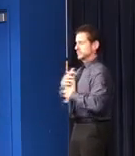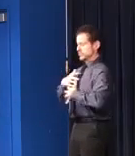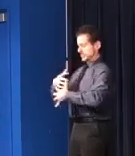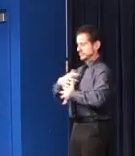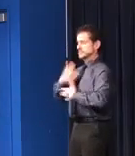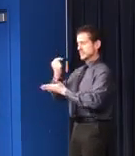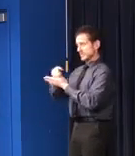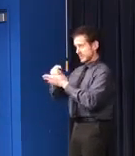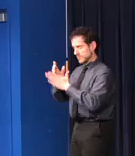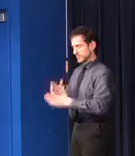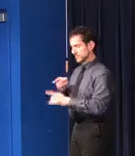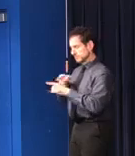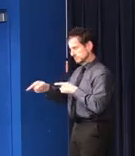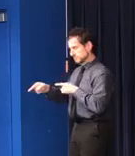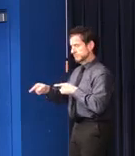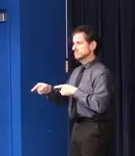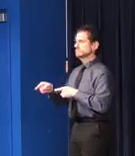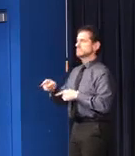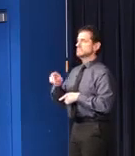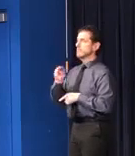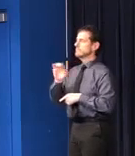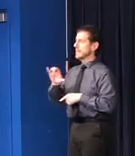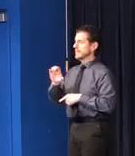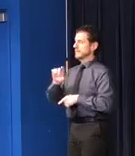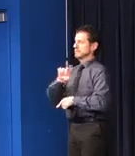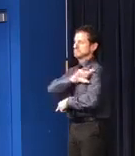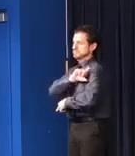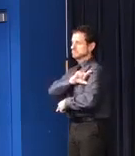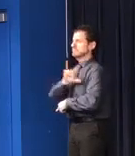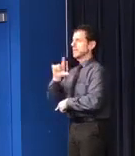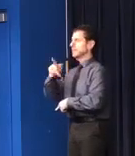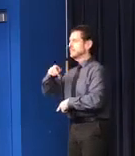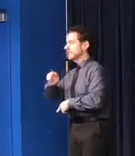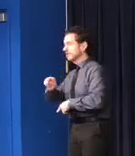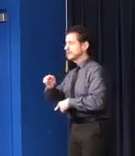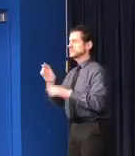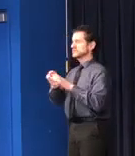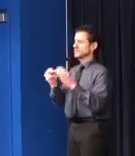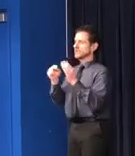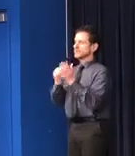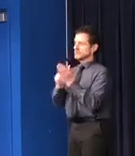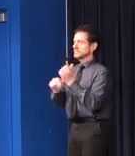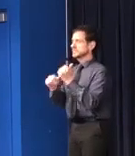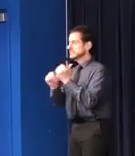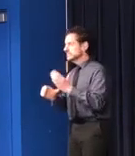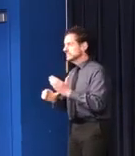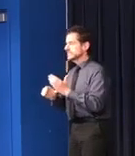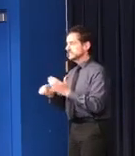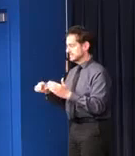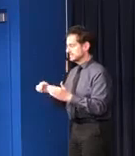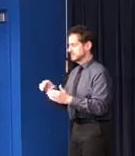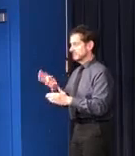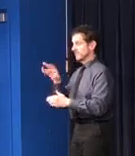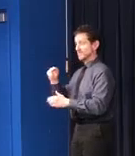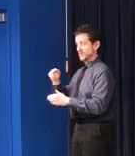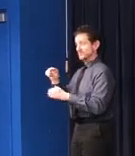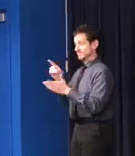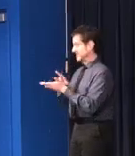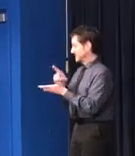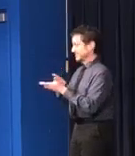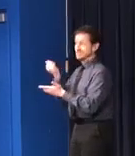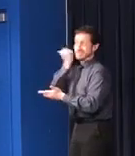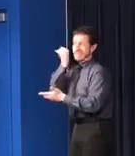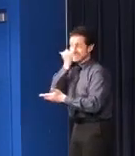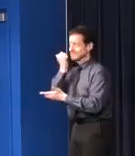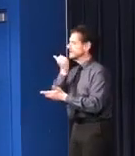specialists, medics, LPNs, certified nursing assistants, podiatrists, dentists, anyone